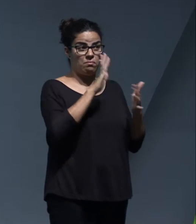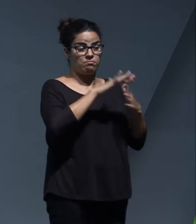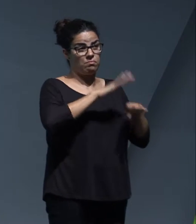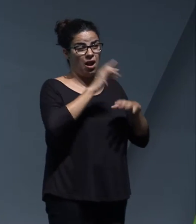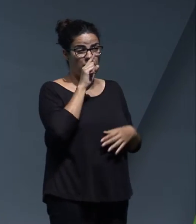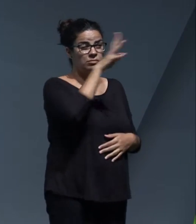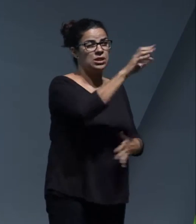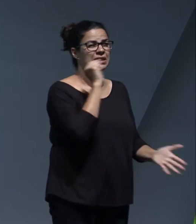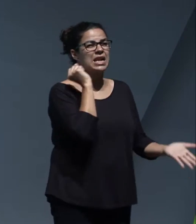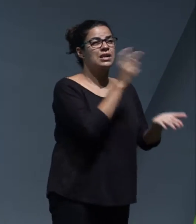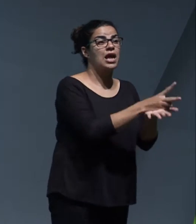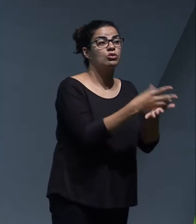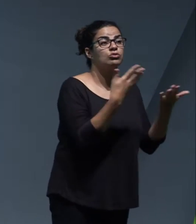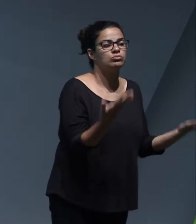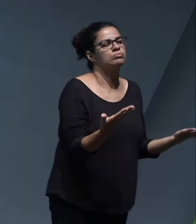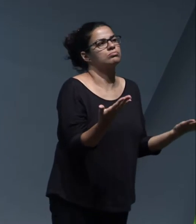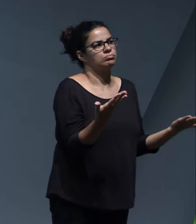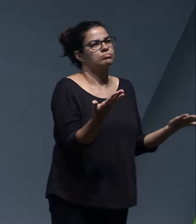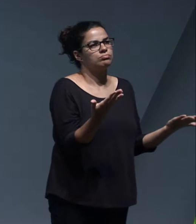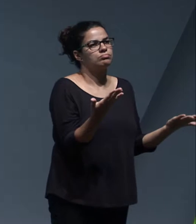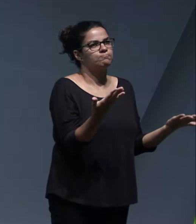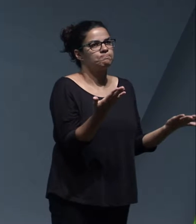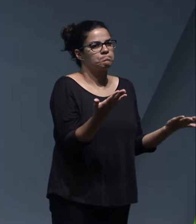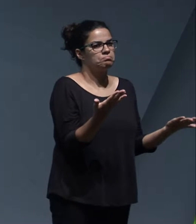island is going to face in the coming years